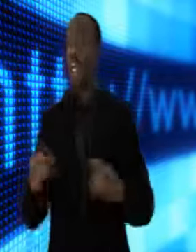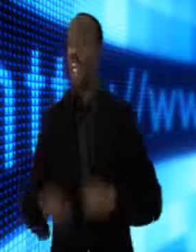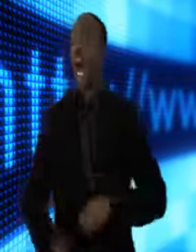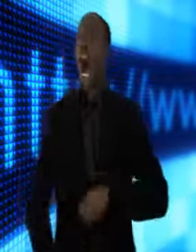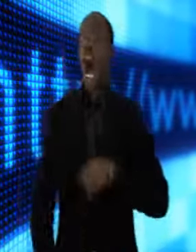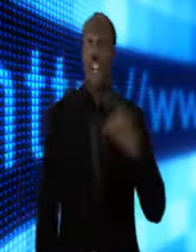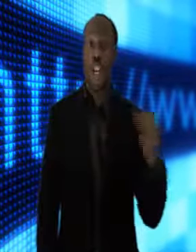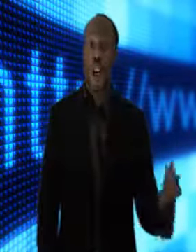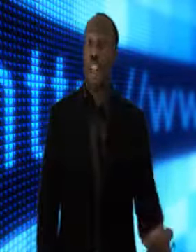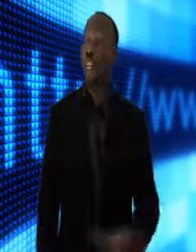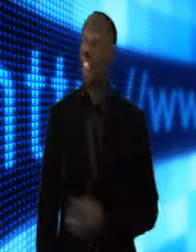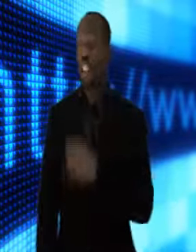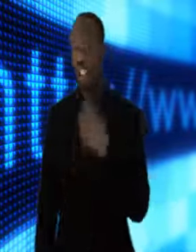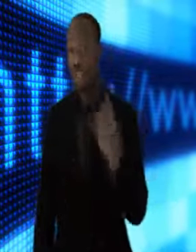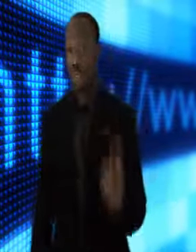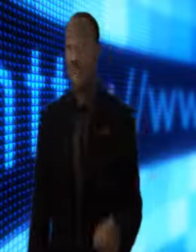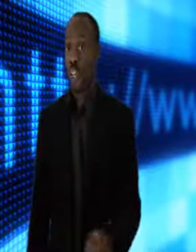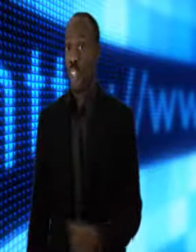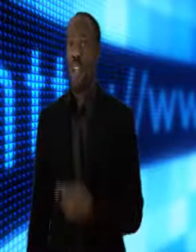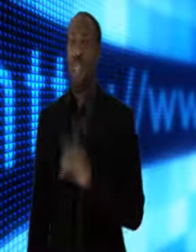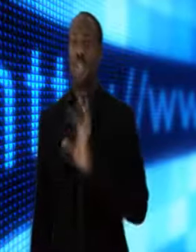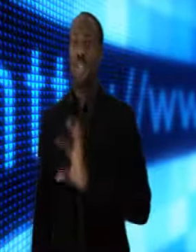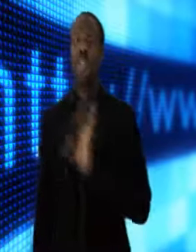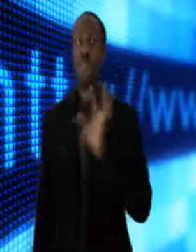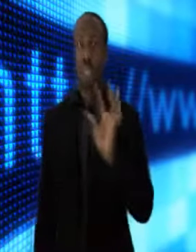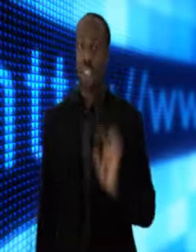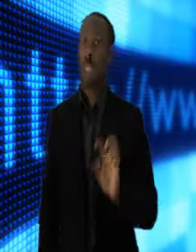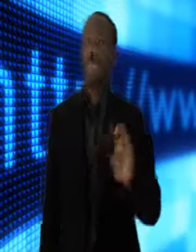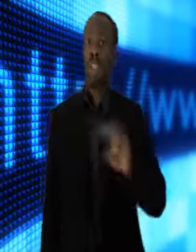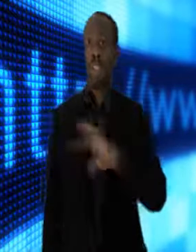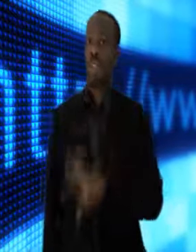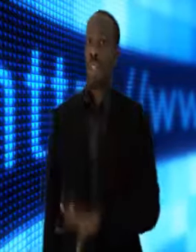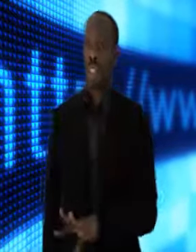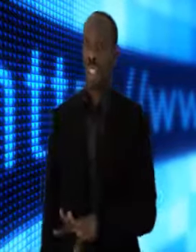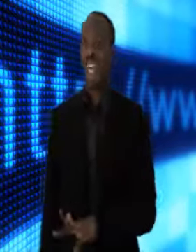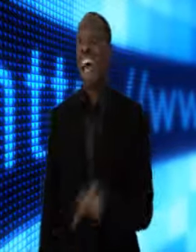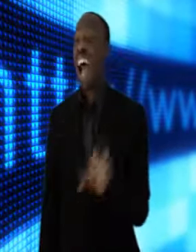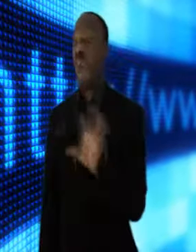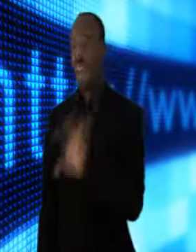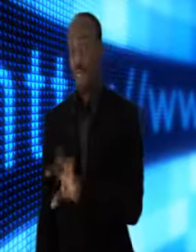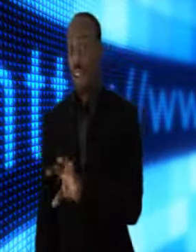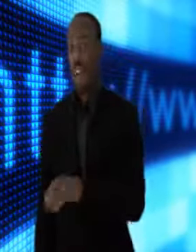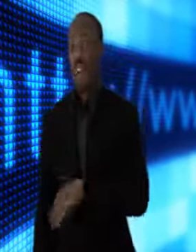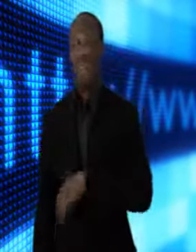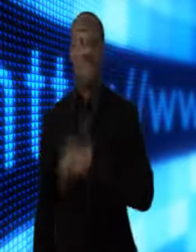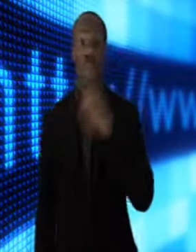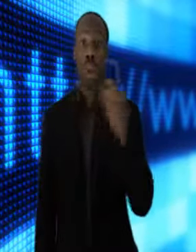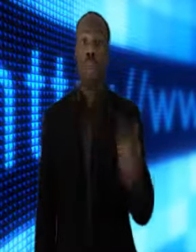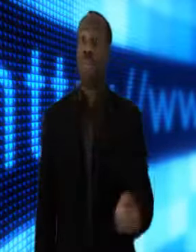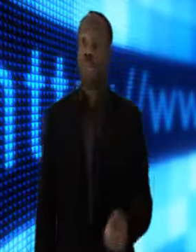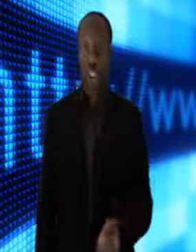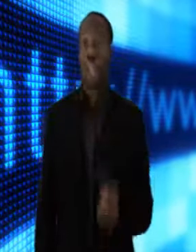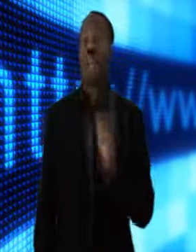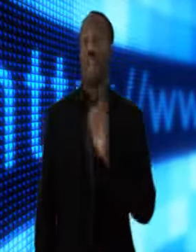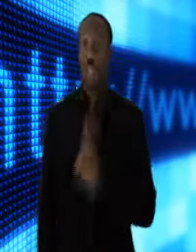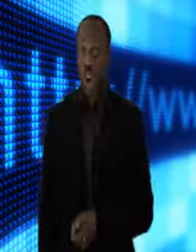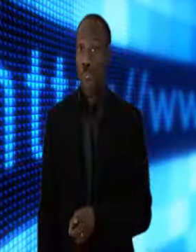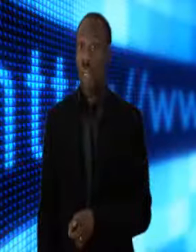very unknown and unusual words, they'll be able to impress the people in the audience. However, the problem was nobody,